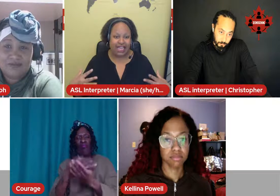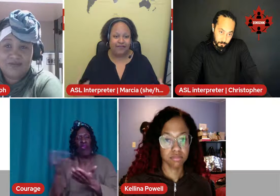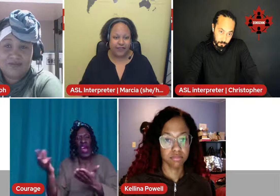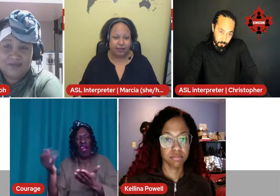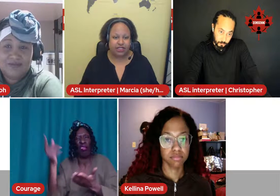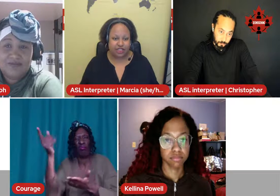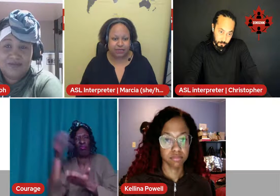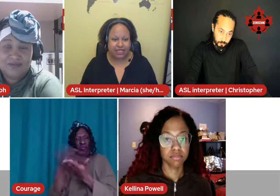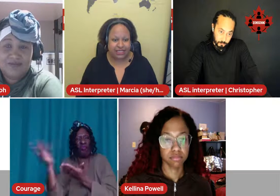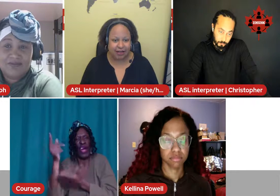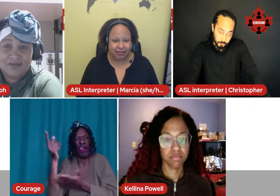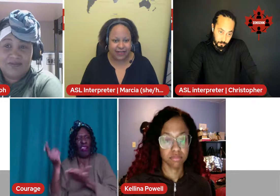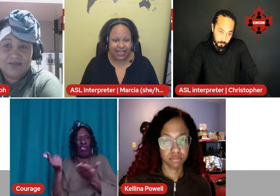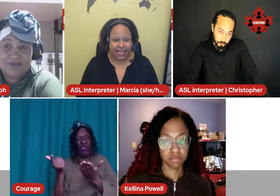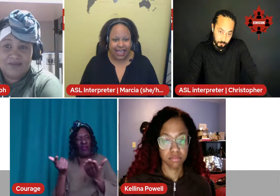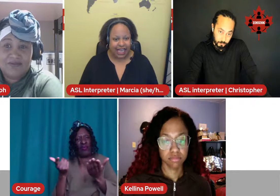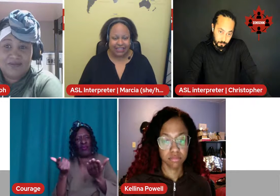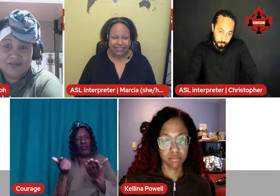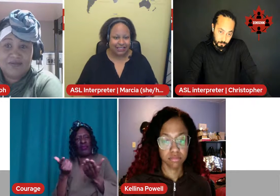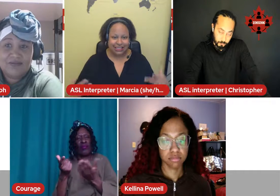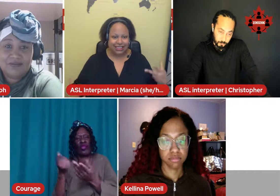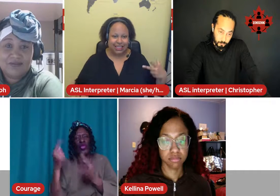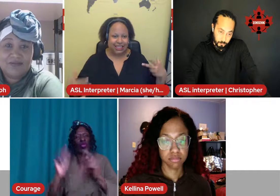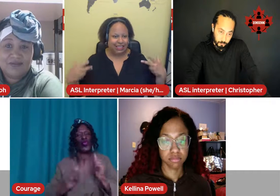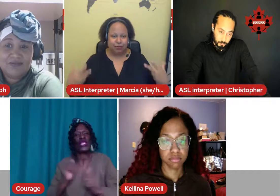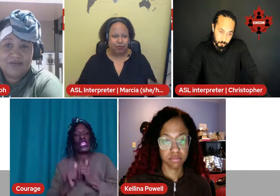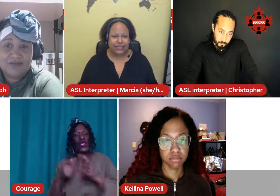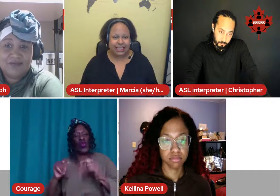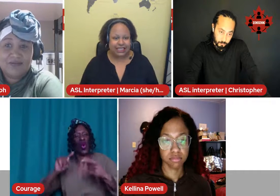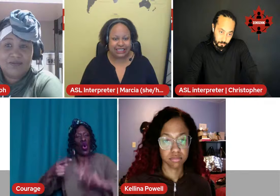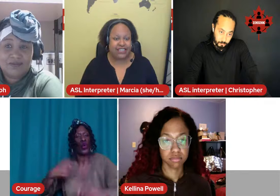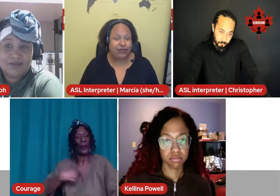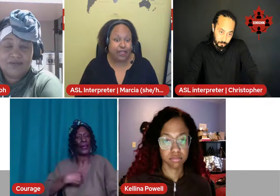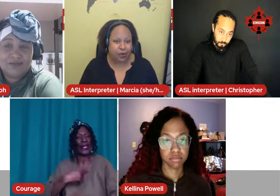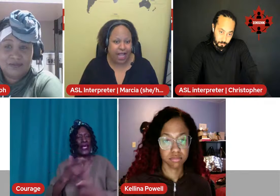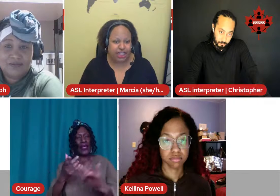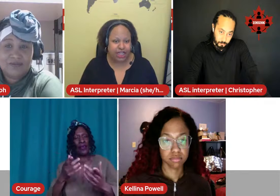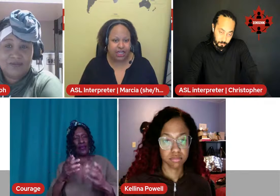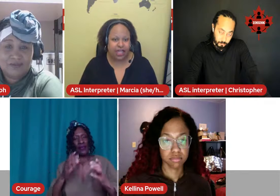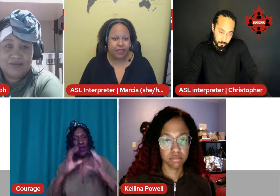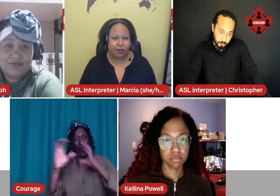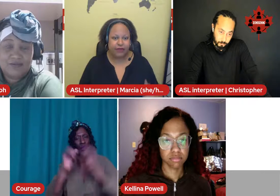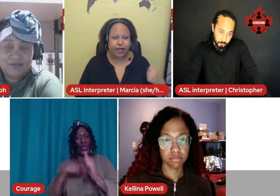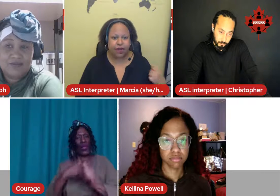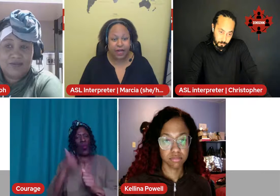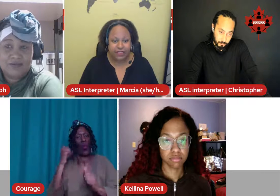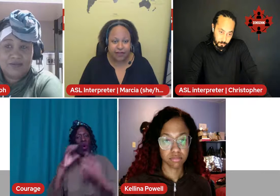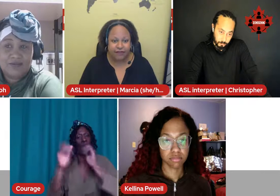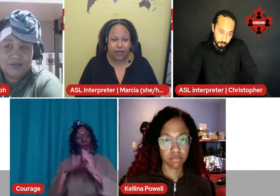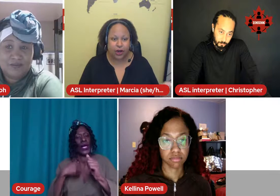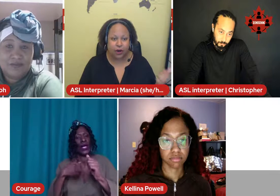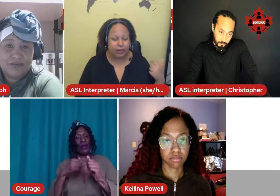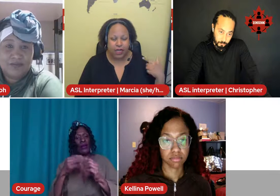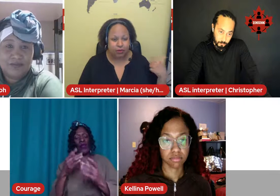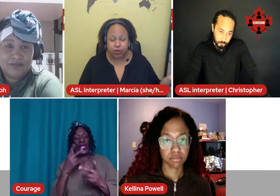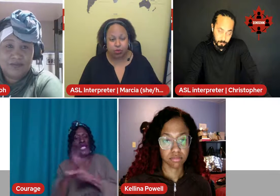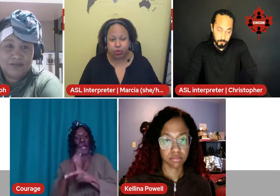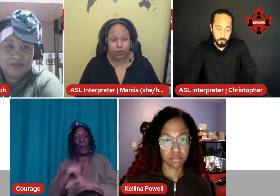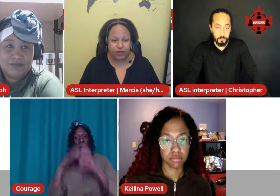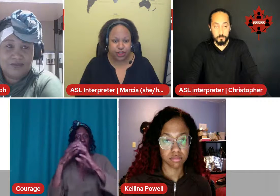deaf female such as myself. It wasn't a successful interaction. They were very aggressive. They refused